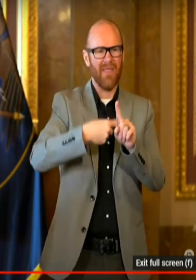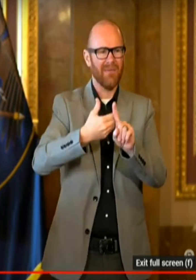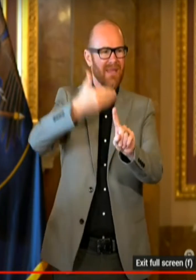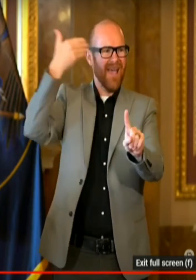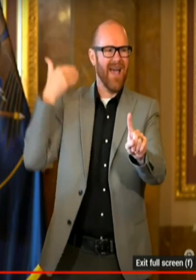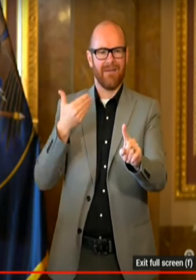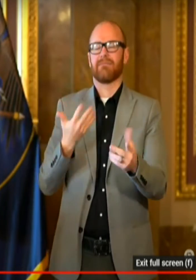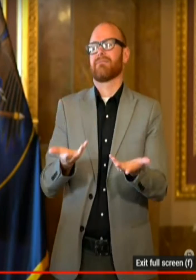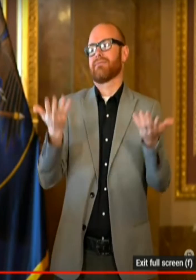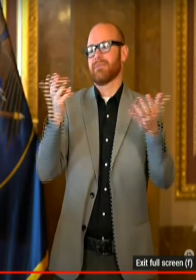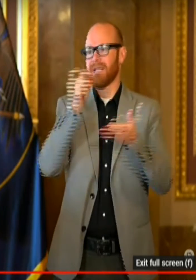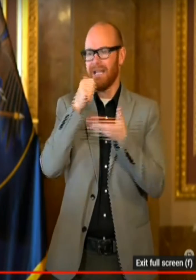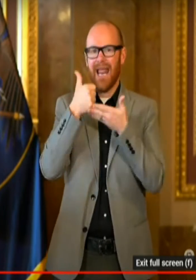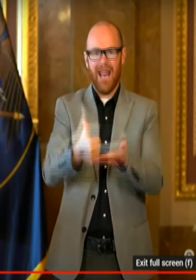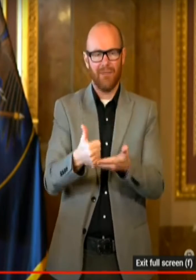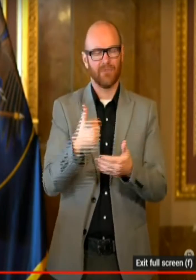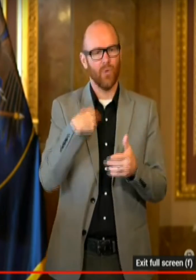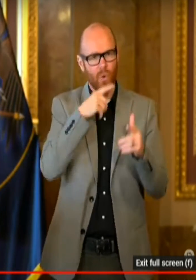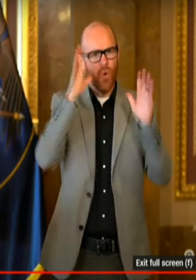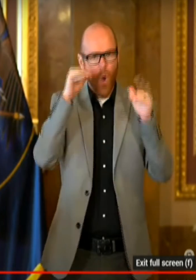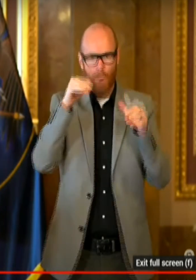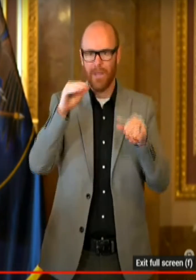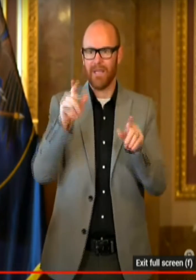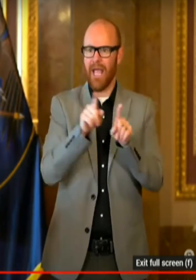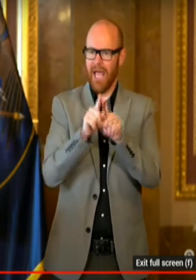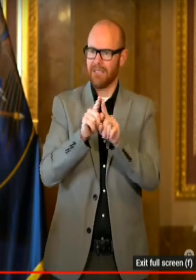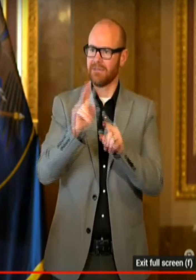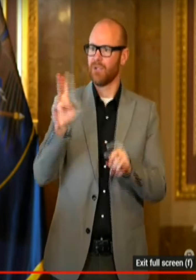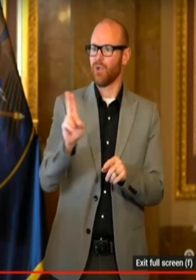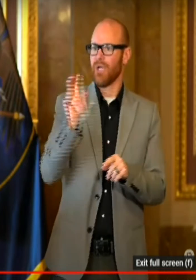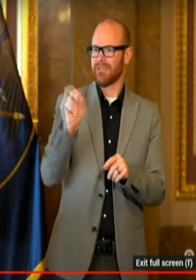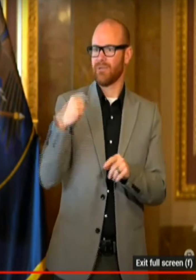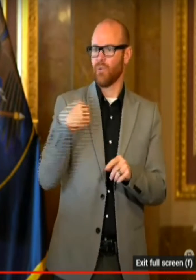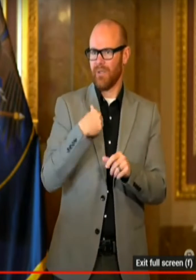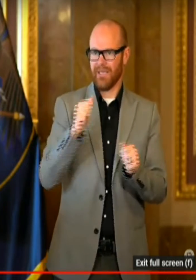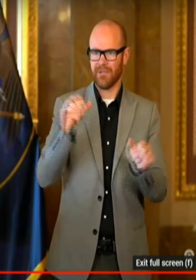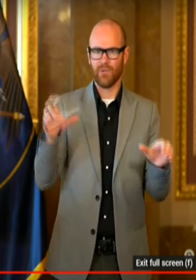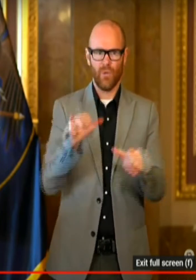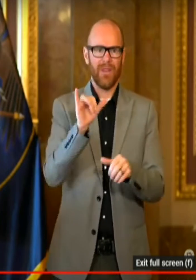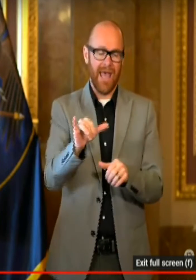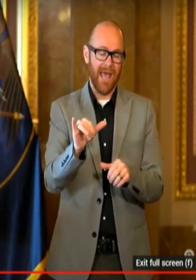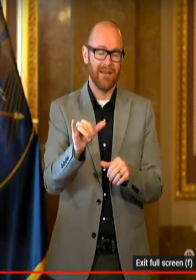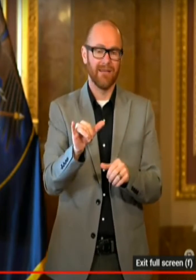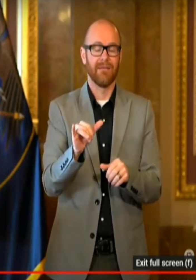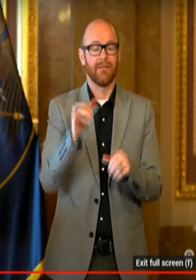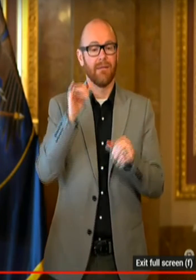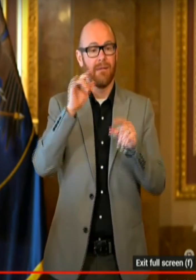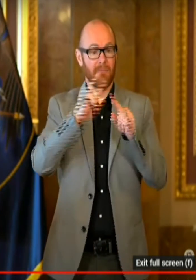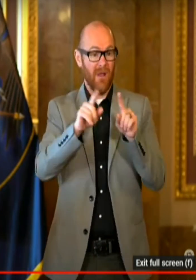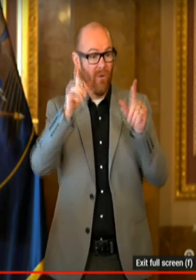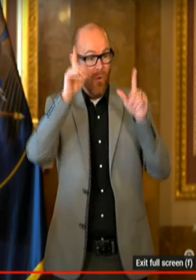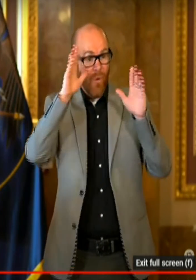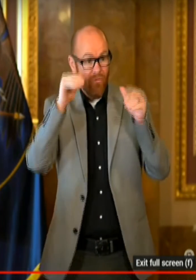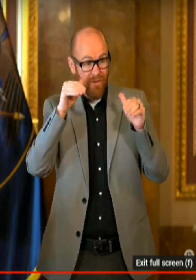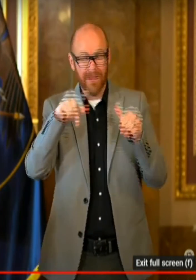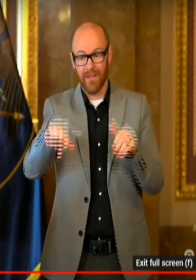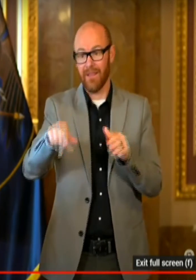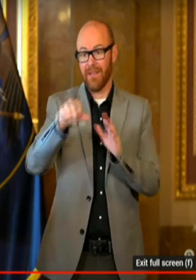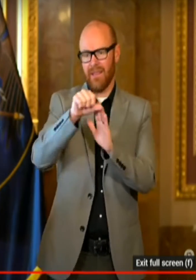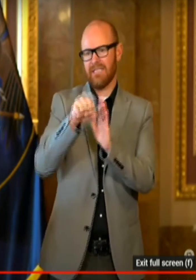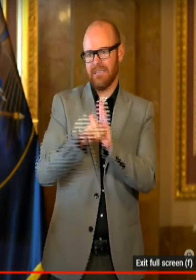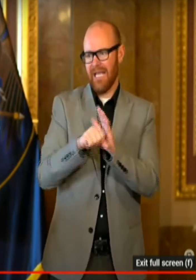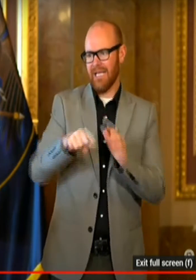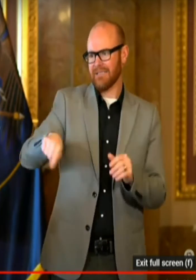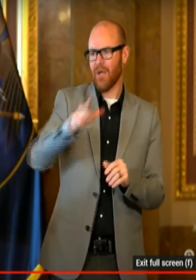that at the national level we can change that model. But unfortunately, and maybe it is fortunately, the states have been the leaders in this